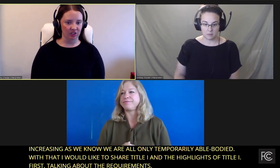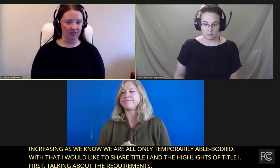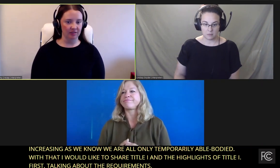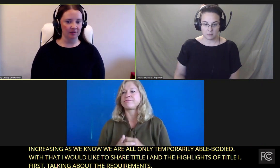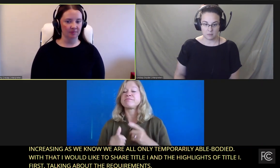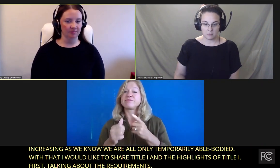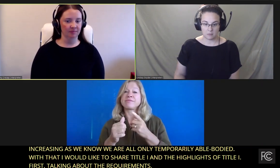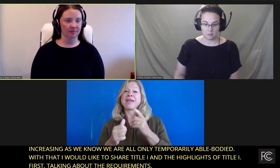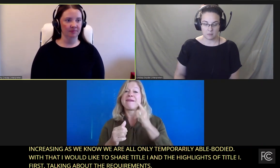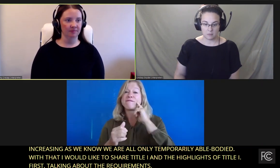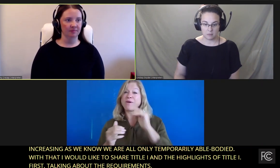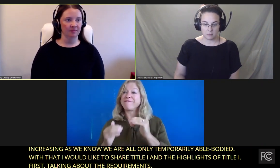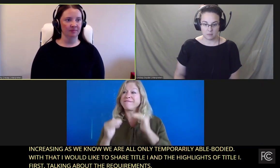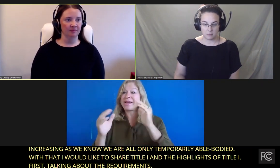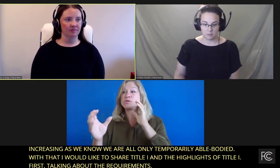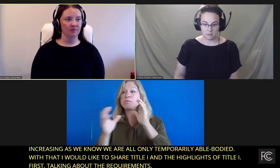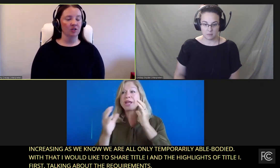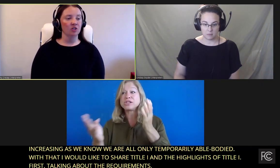communications.